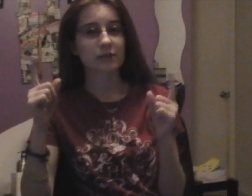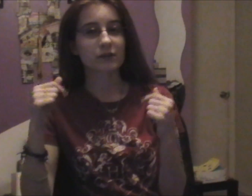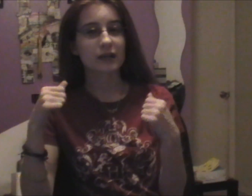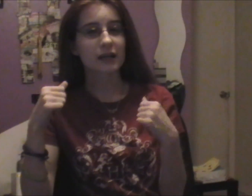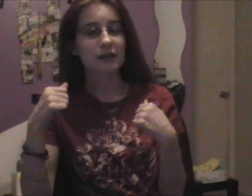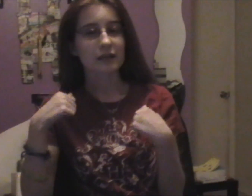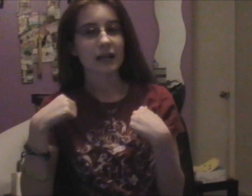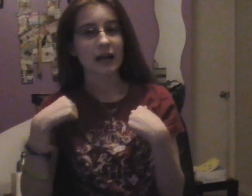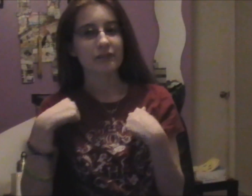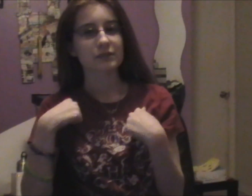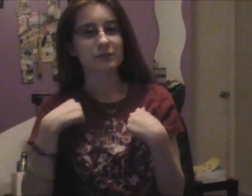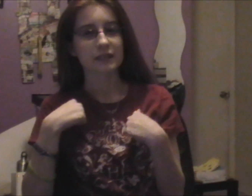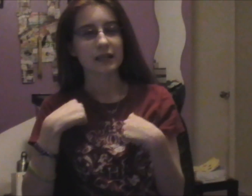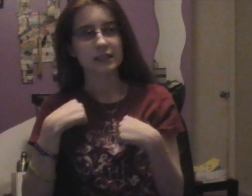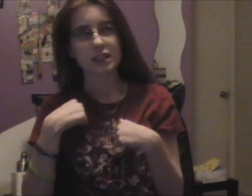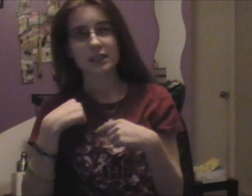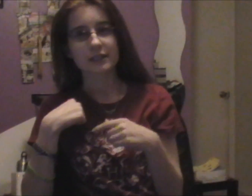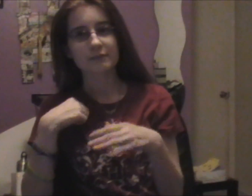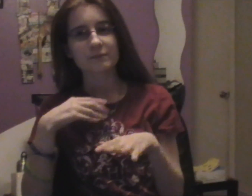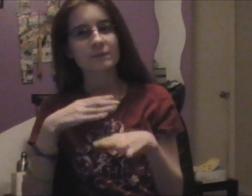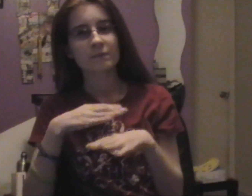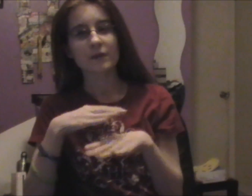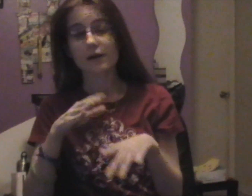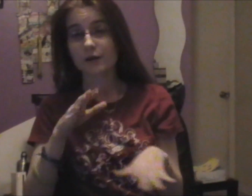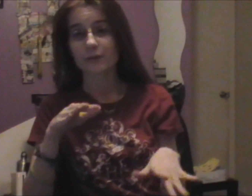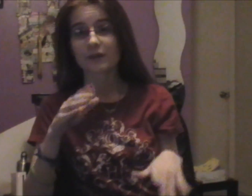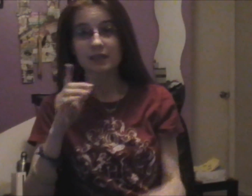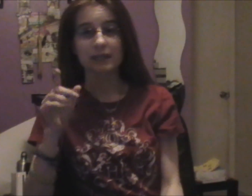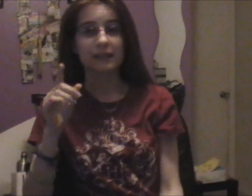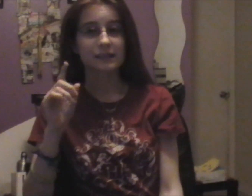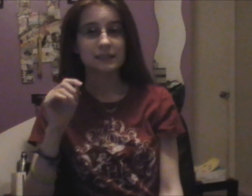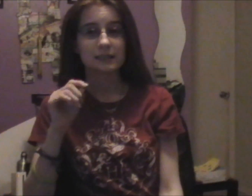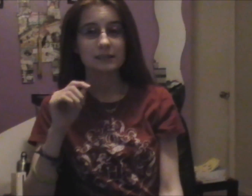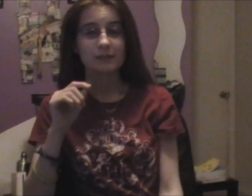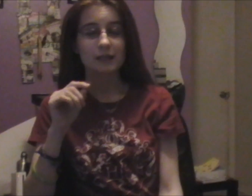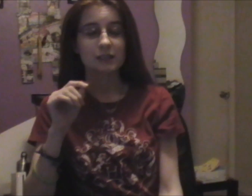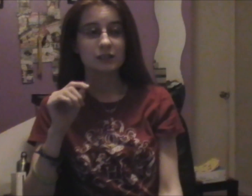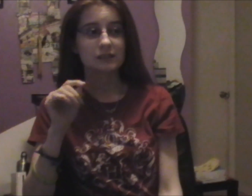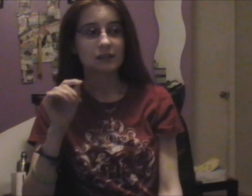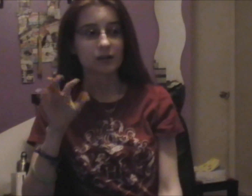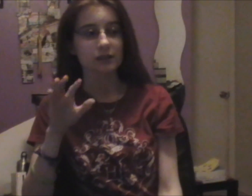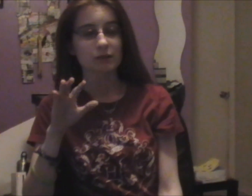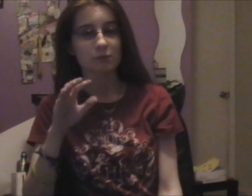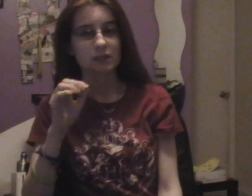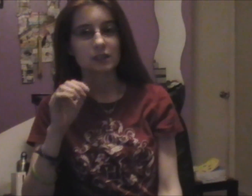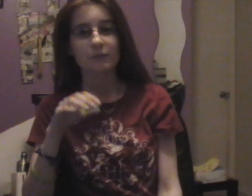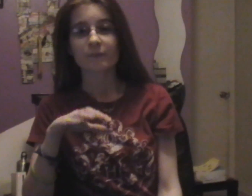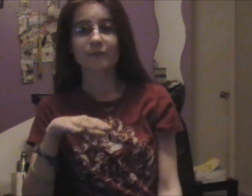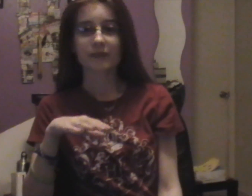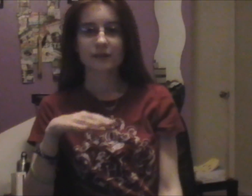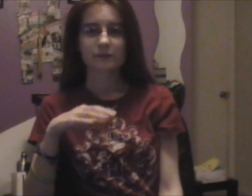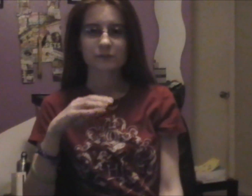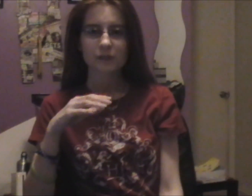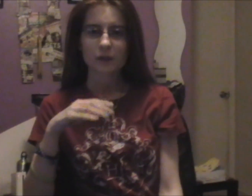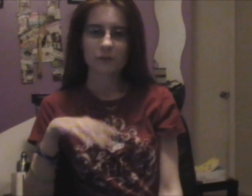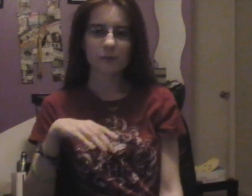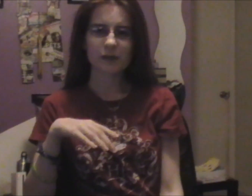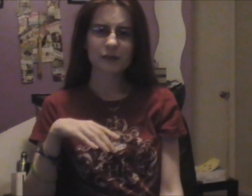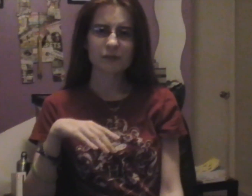camera, I have to be nice to her. Oh, yeah, that's something I should also mention. My mom got